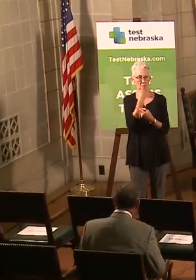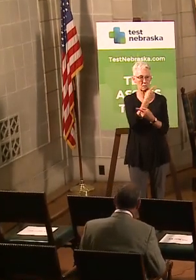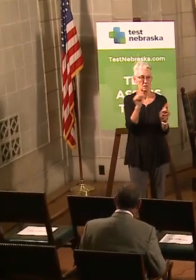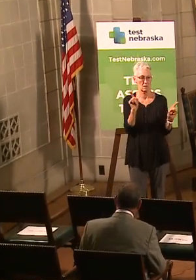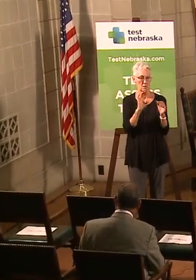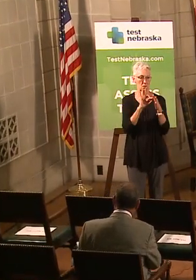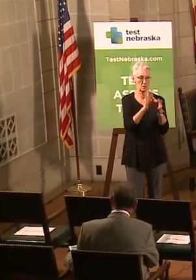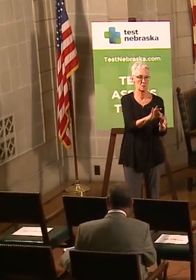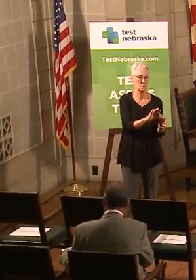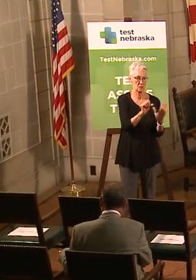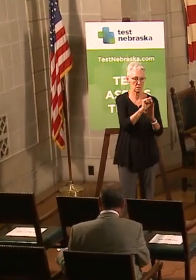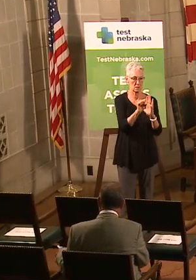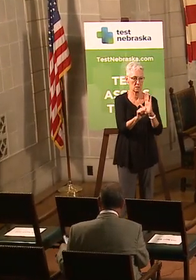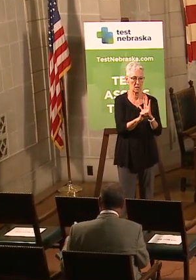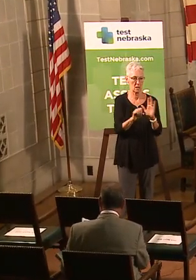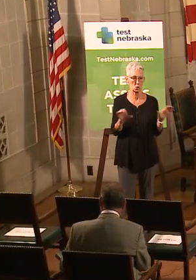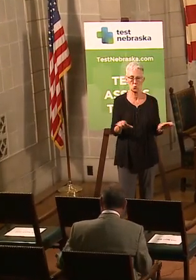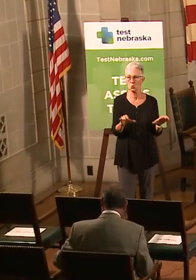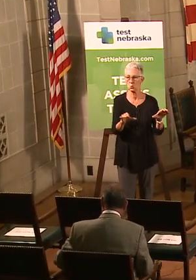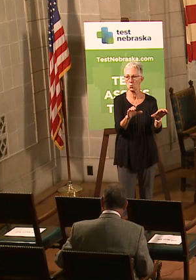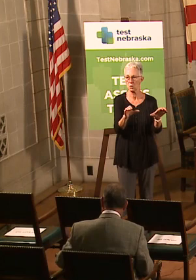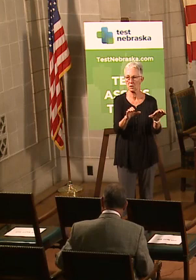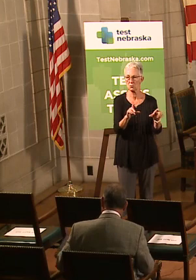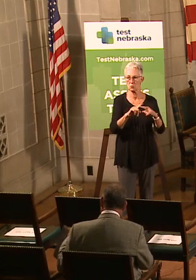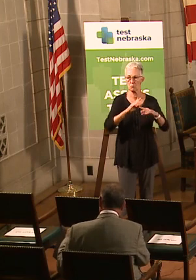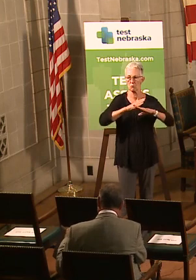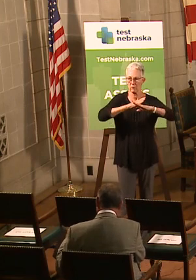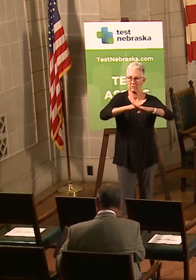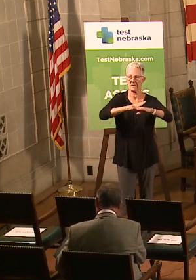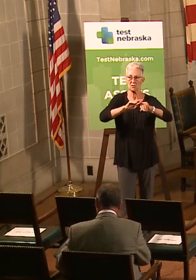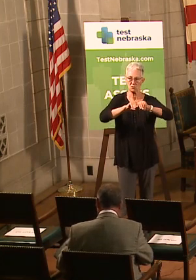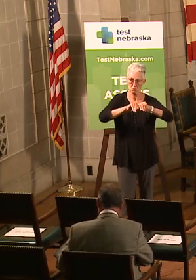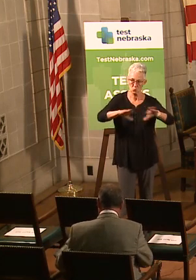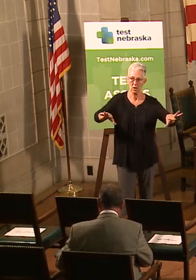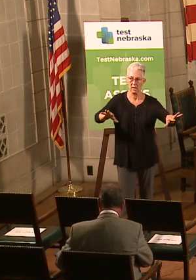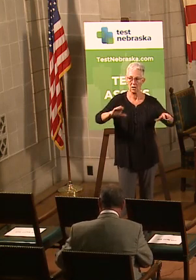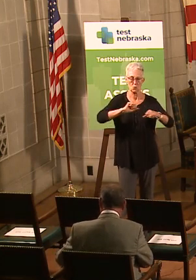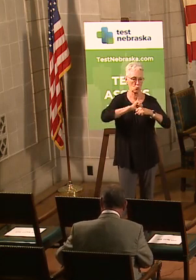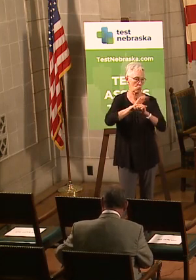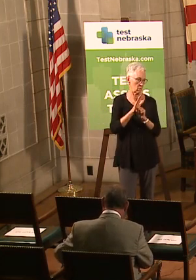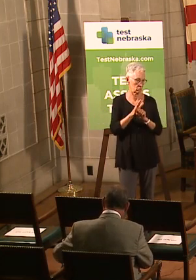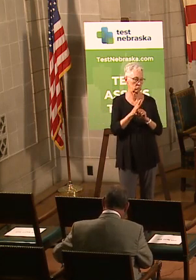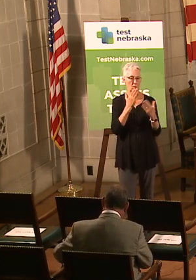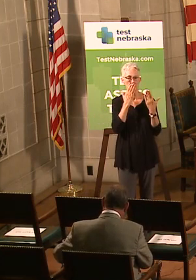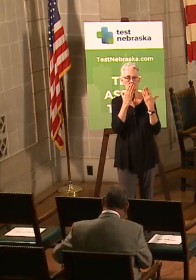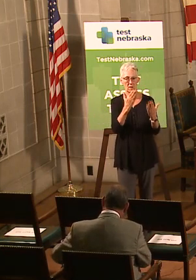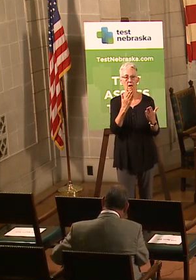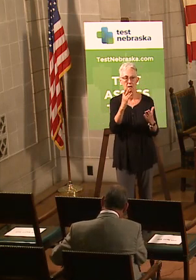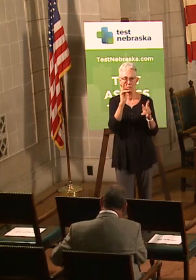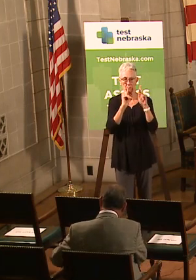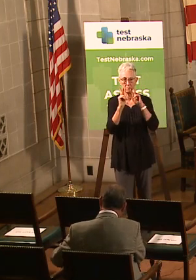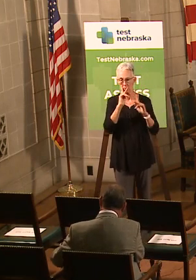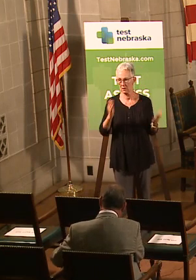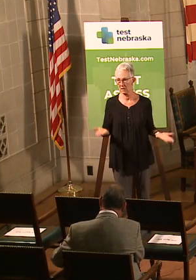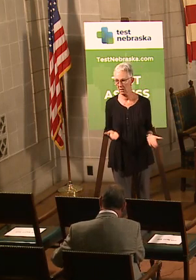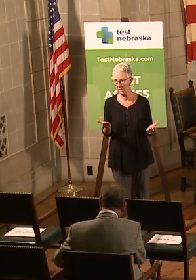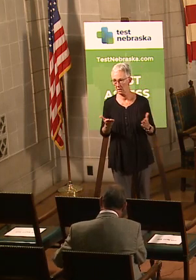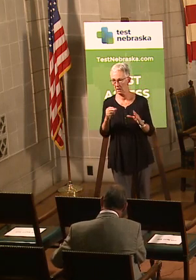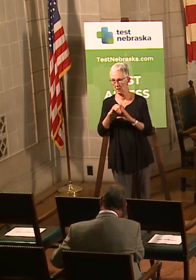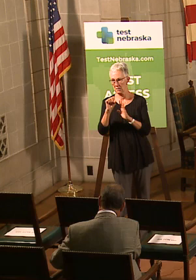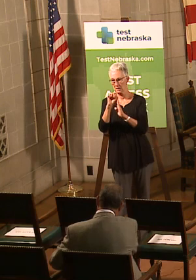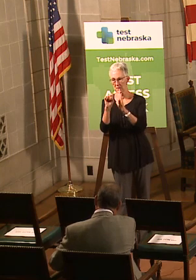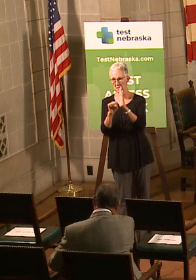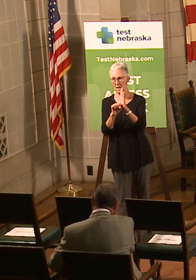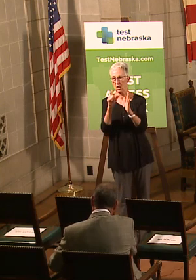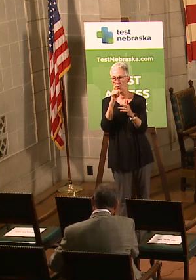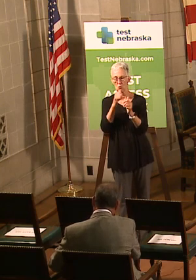state is doing with regard to slowing the spread of coronavirus here in Nebraska. I want to thank everybody again, all the Nebraskans who've been working to keep that six-foot